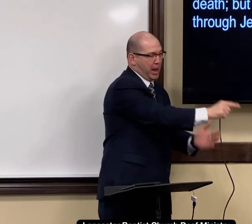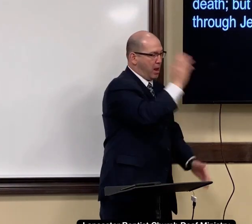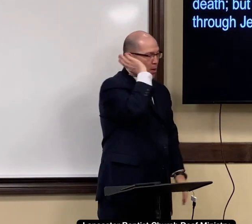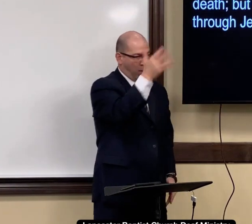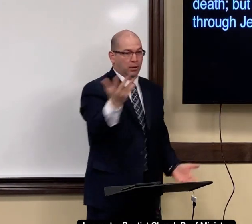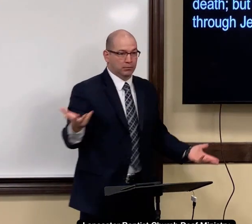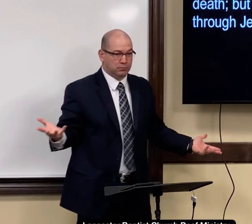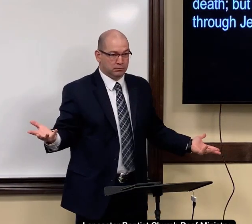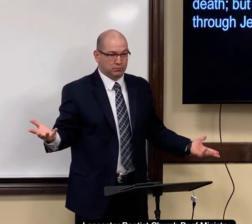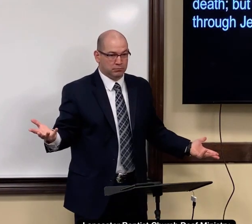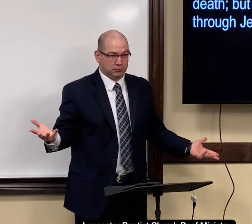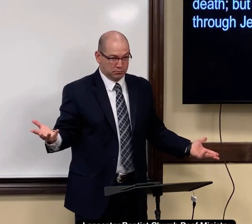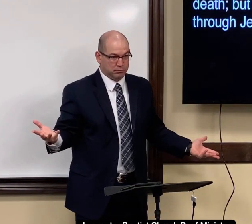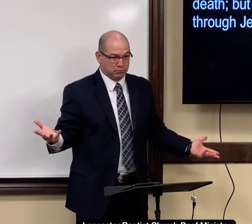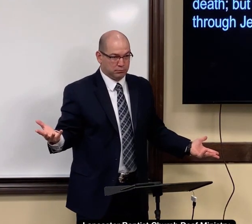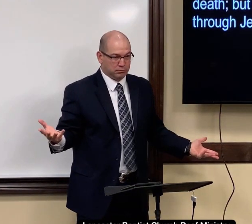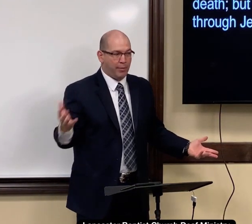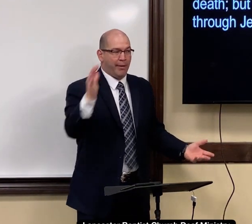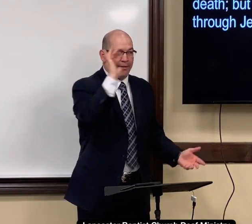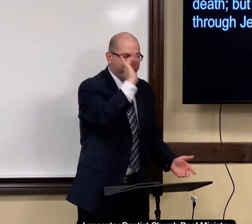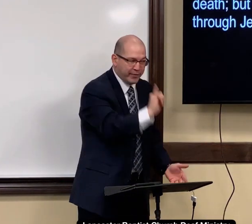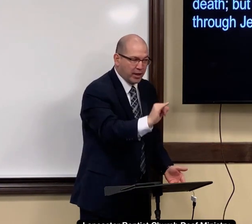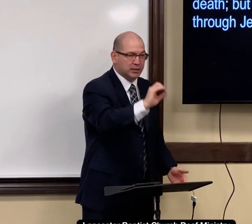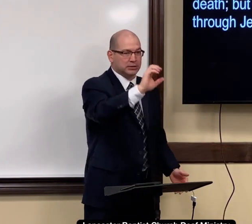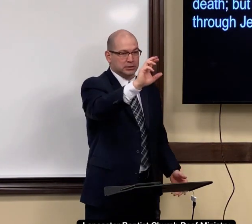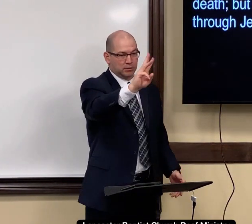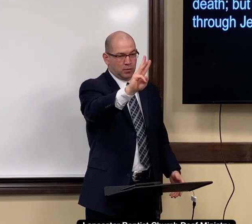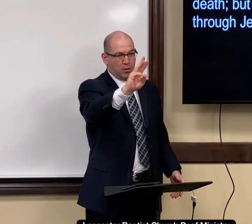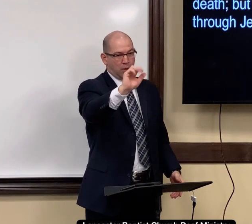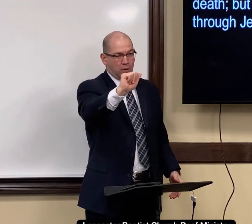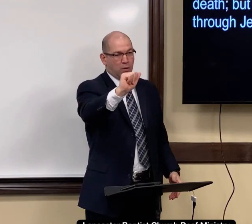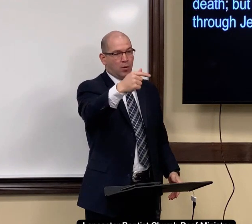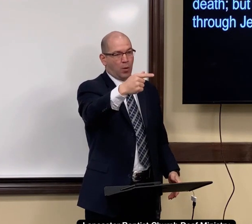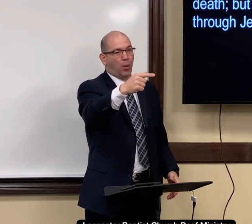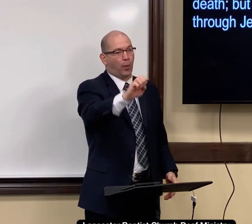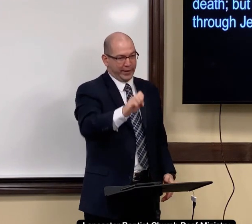they get paid. They will. That is called their wage.